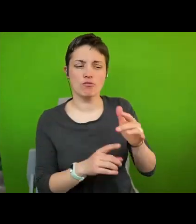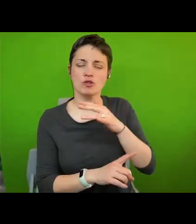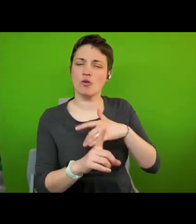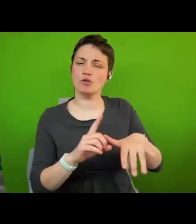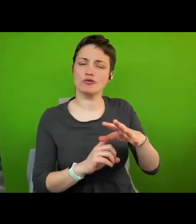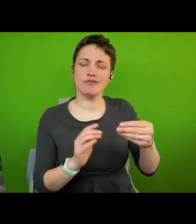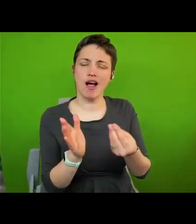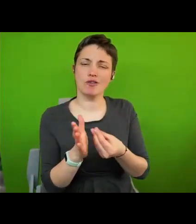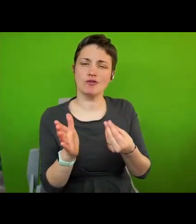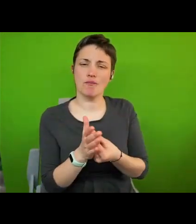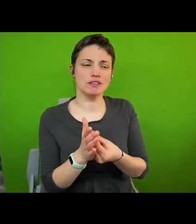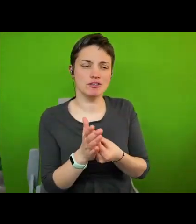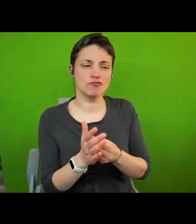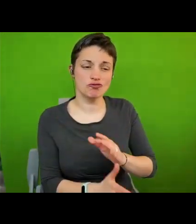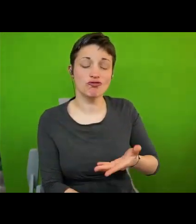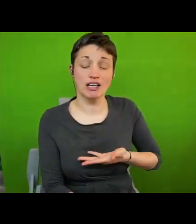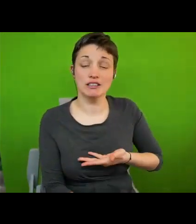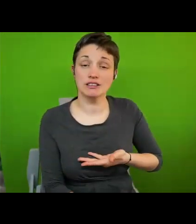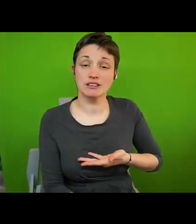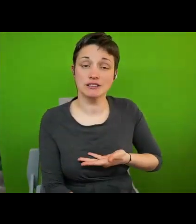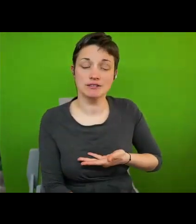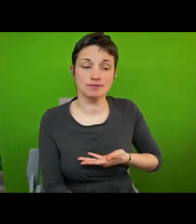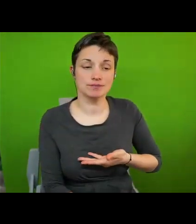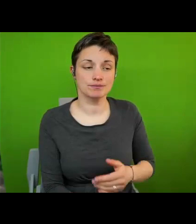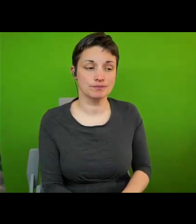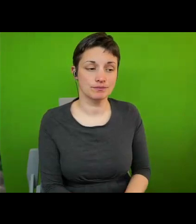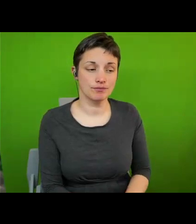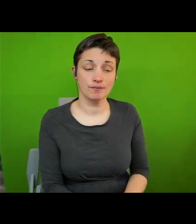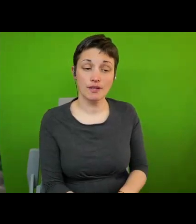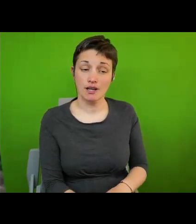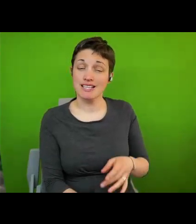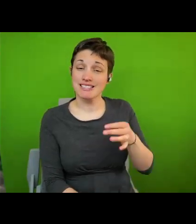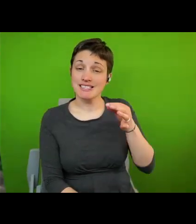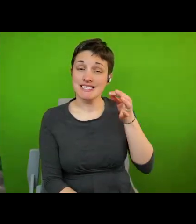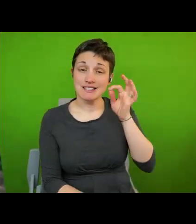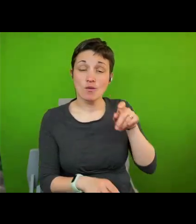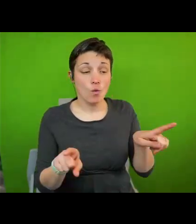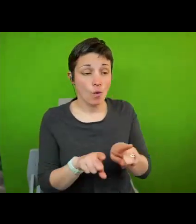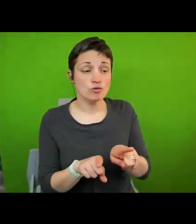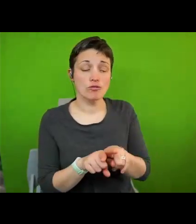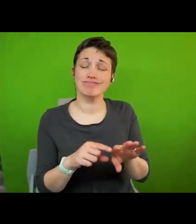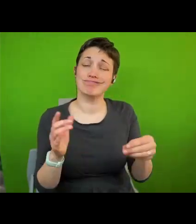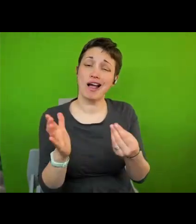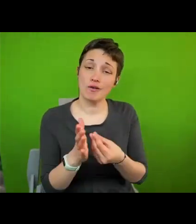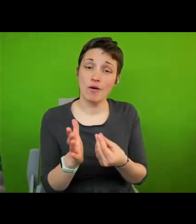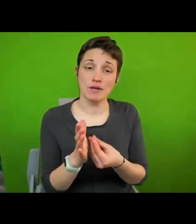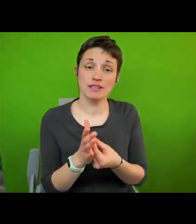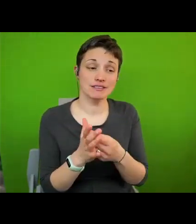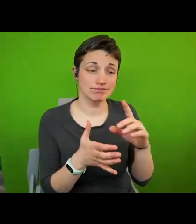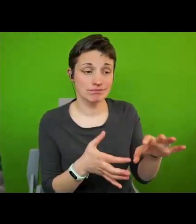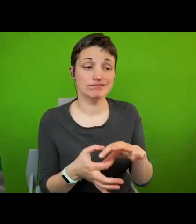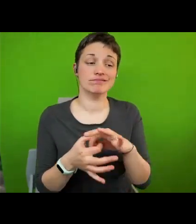that i have tried to mention and cities may also be economic actors or business actors which leads you to a debate